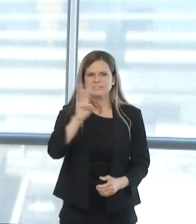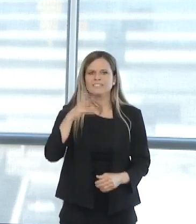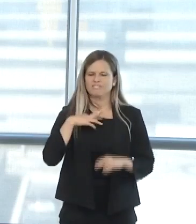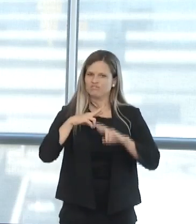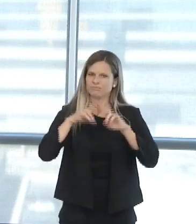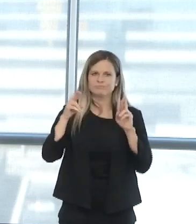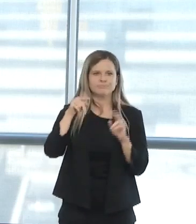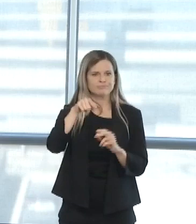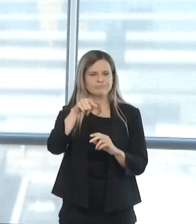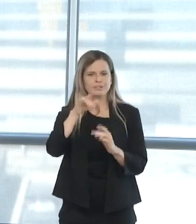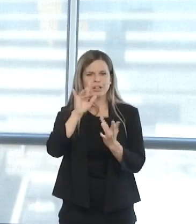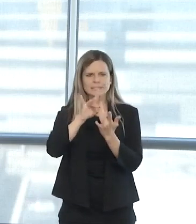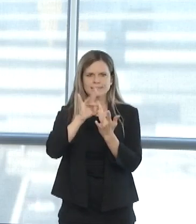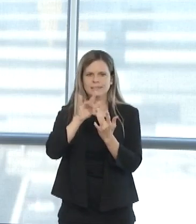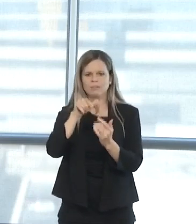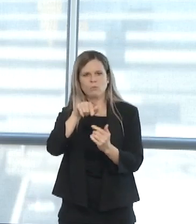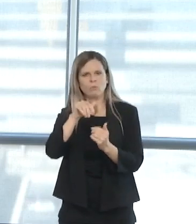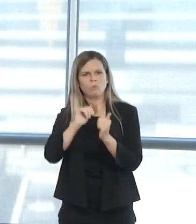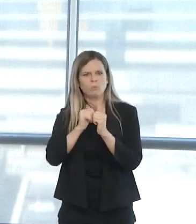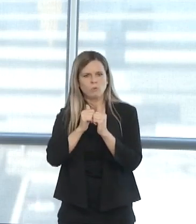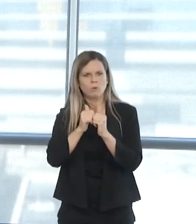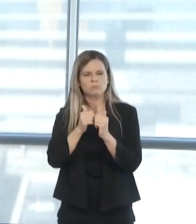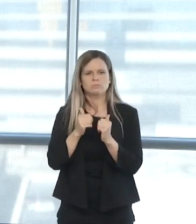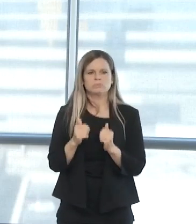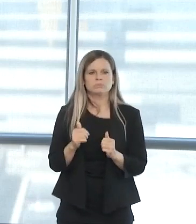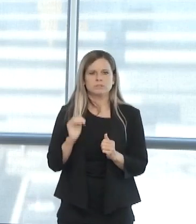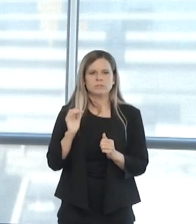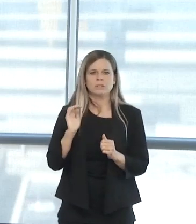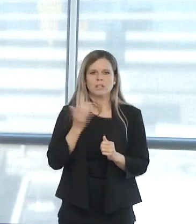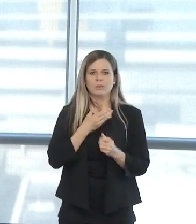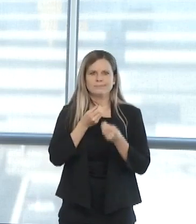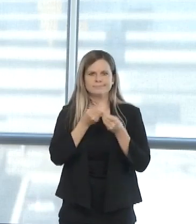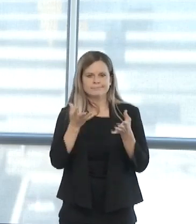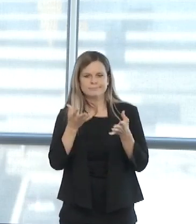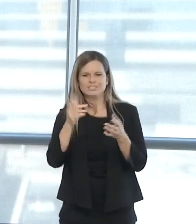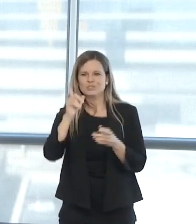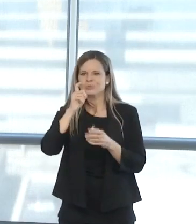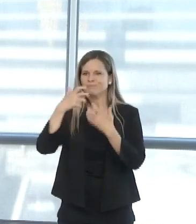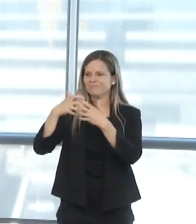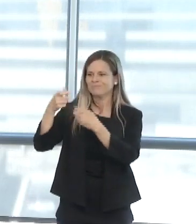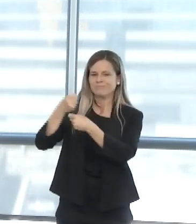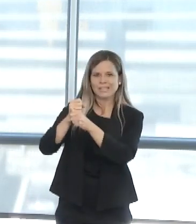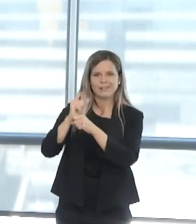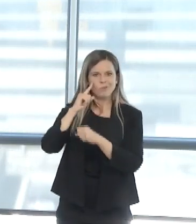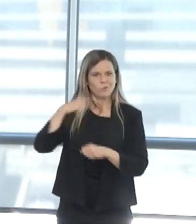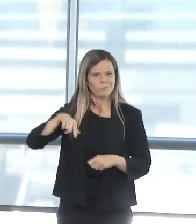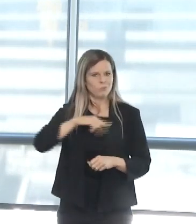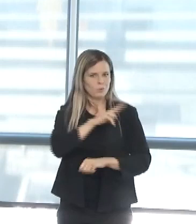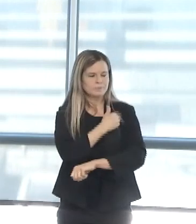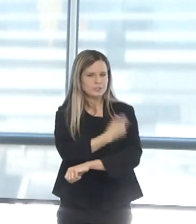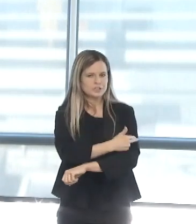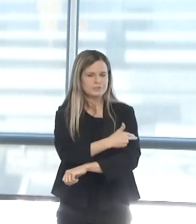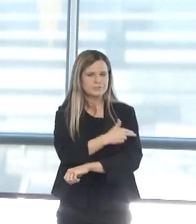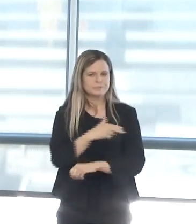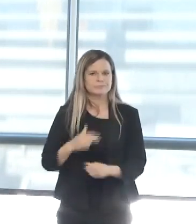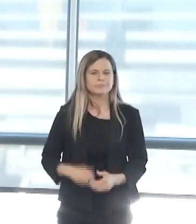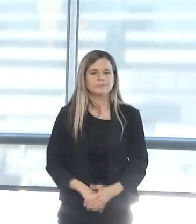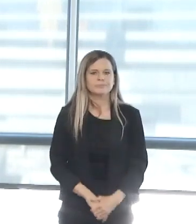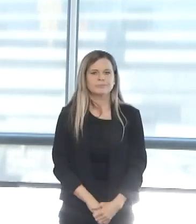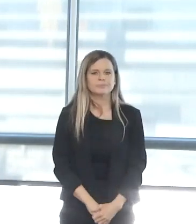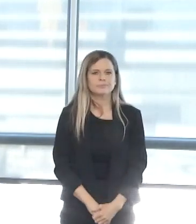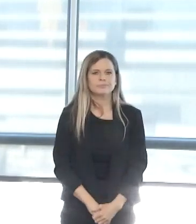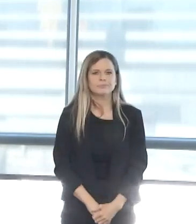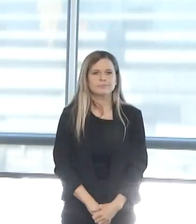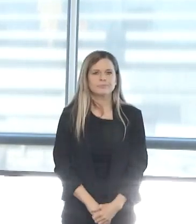for our supply chain team. Several of our partners, as you've heard, have already answered the call to